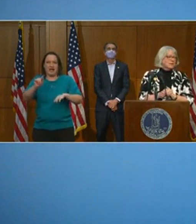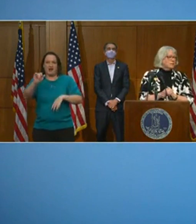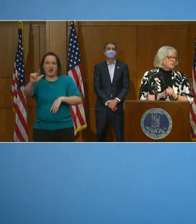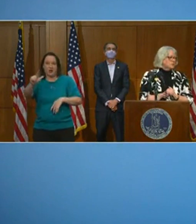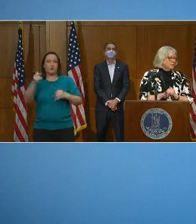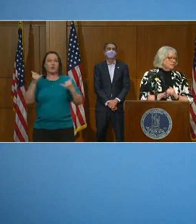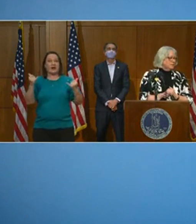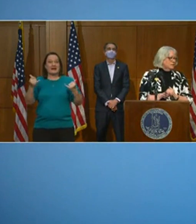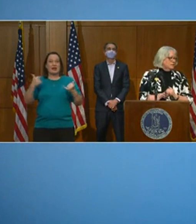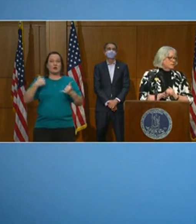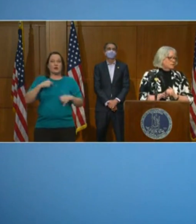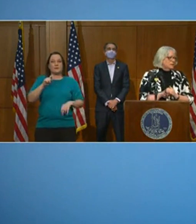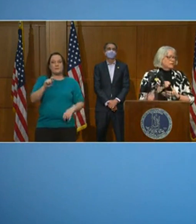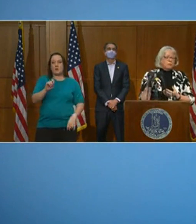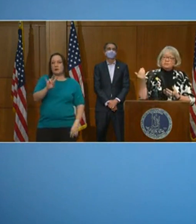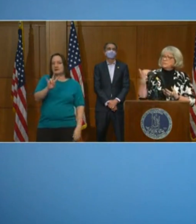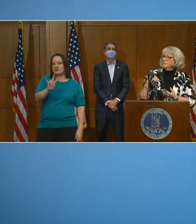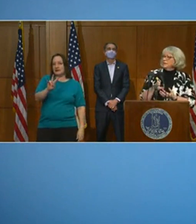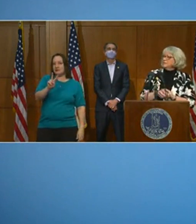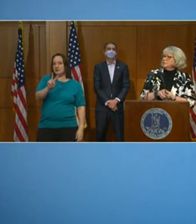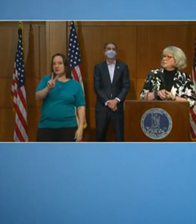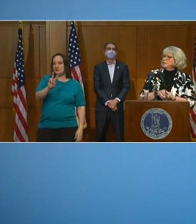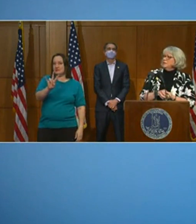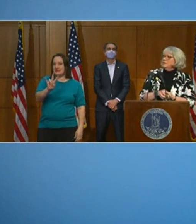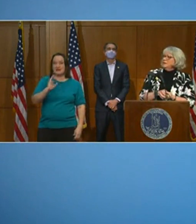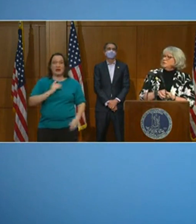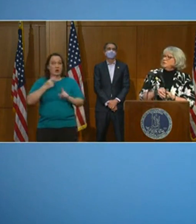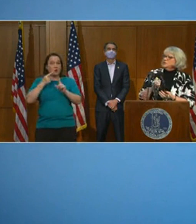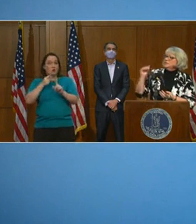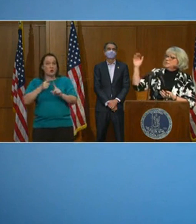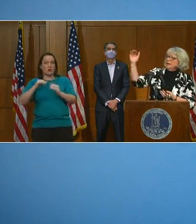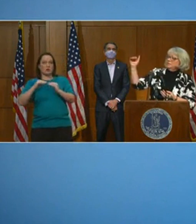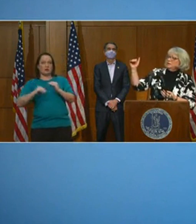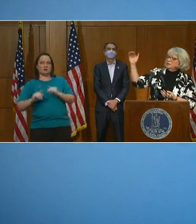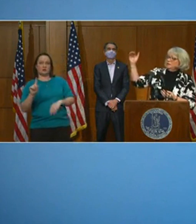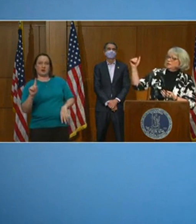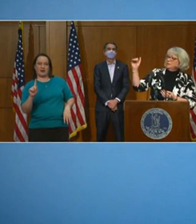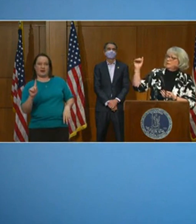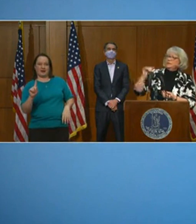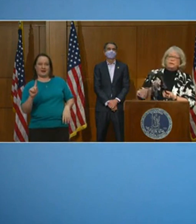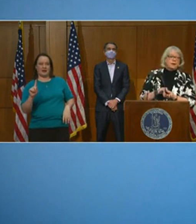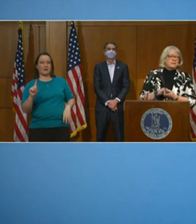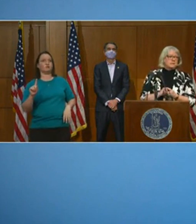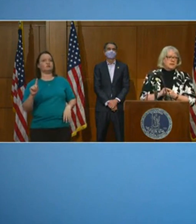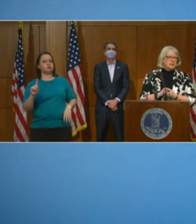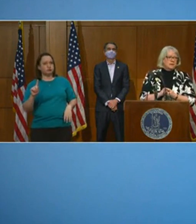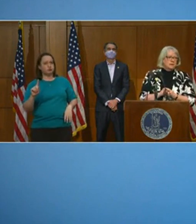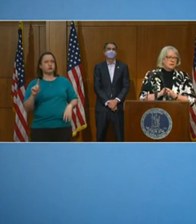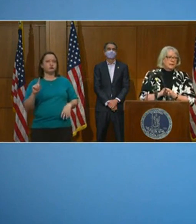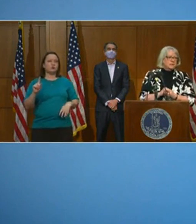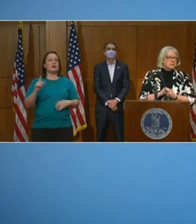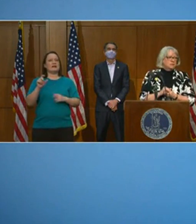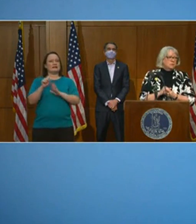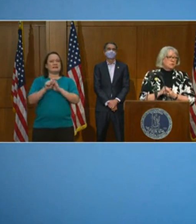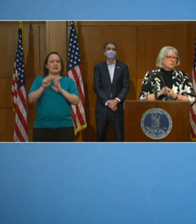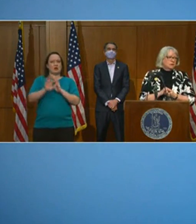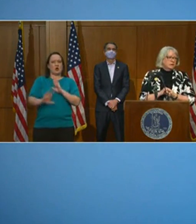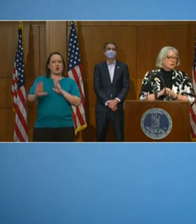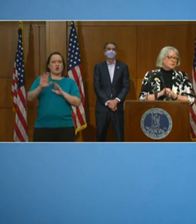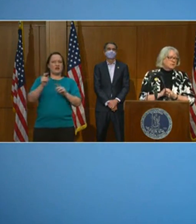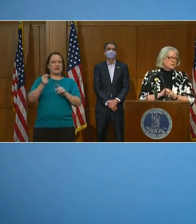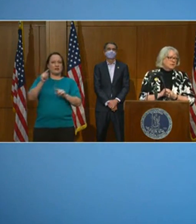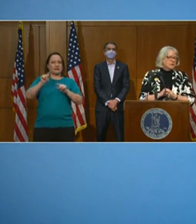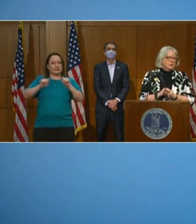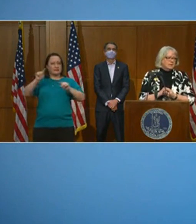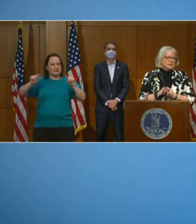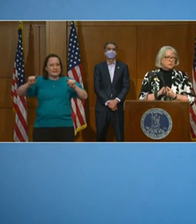.727. As I said, our goal is to be less than one. As you can see, we have a little bit of variability around the state. We continue to work very